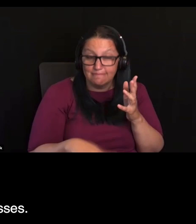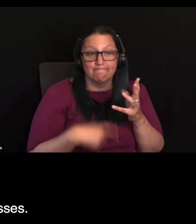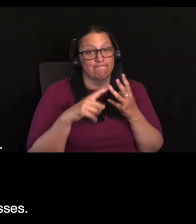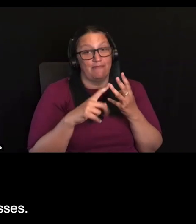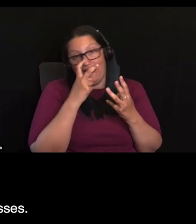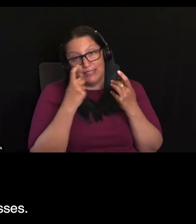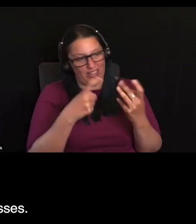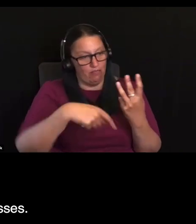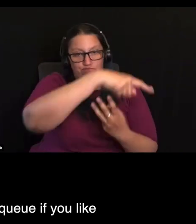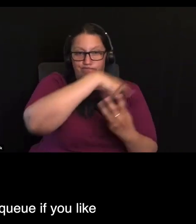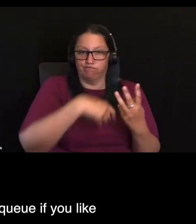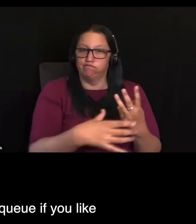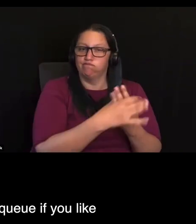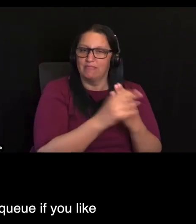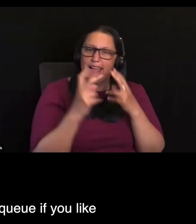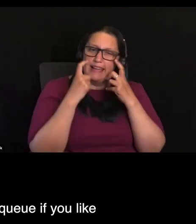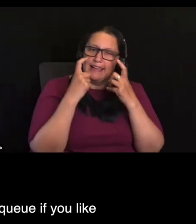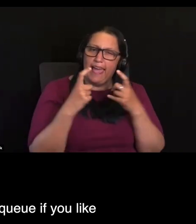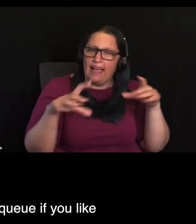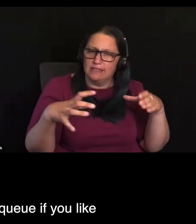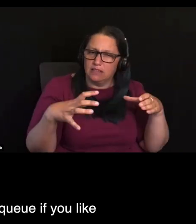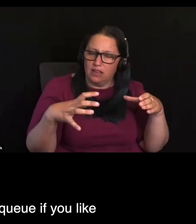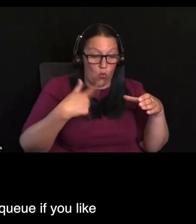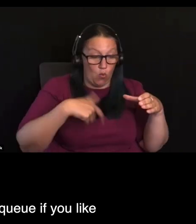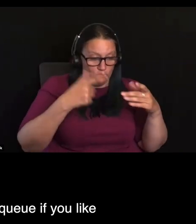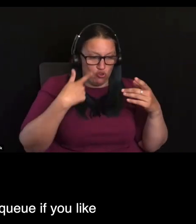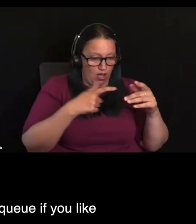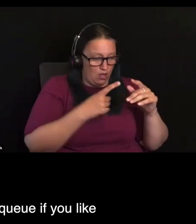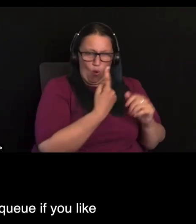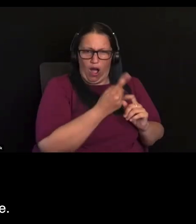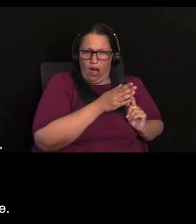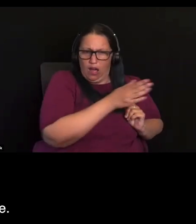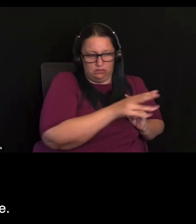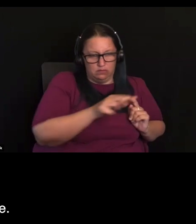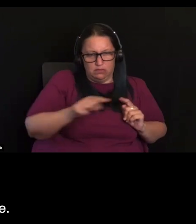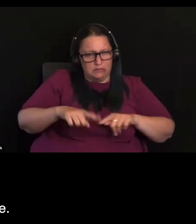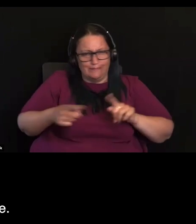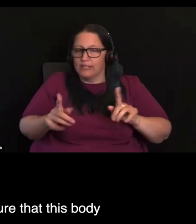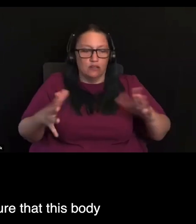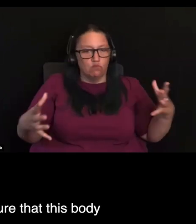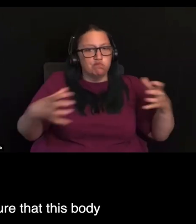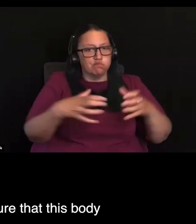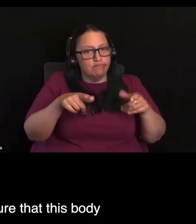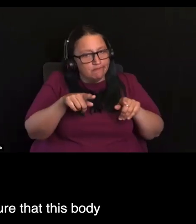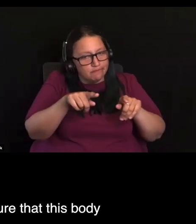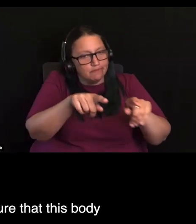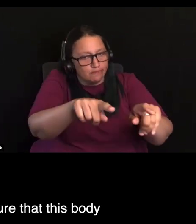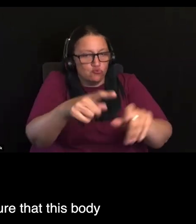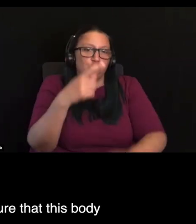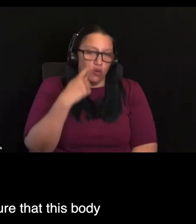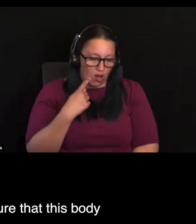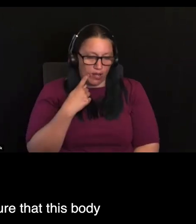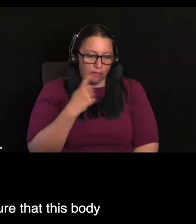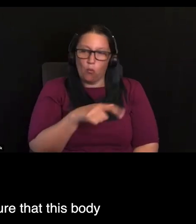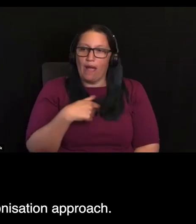how that work progresses. We've obviously were ahead of the queue, if you like, on our reform page. So we've been mindful to make sure